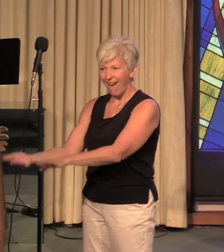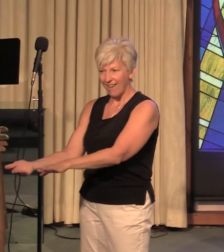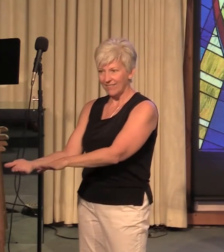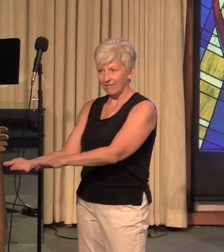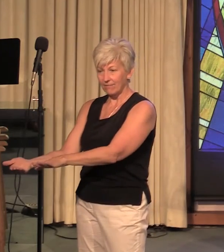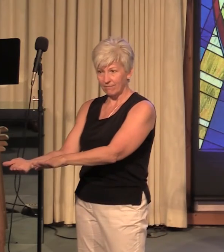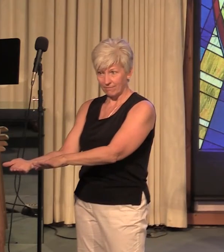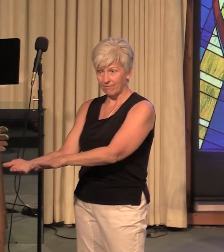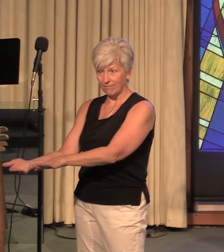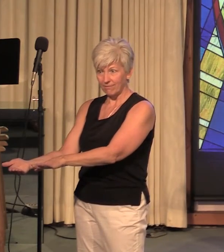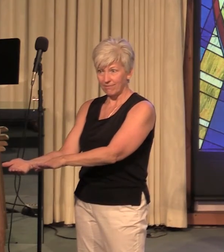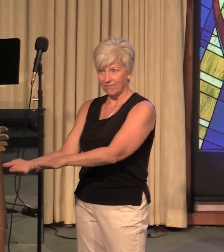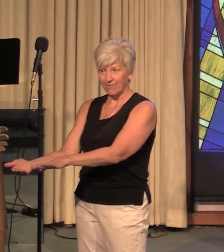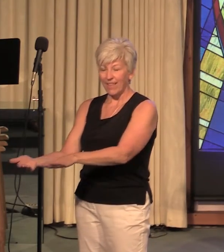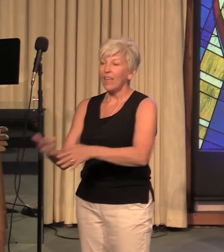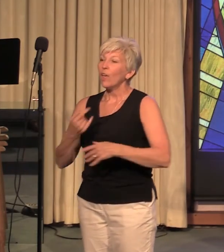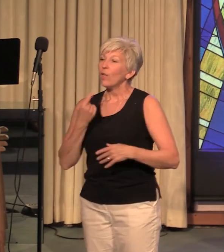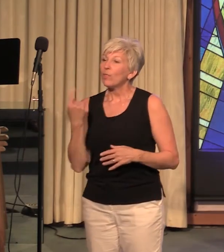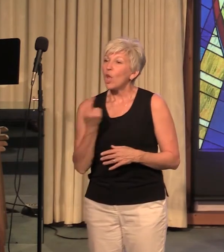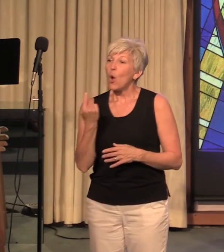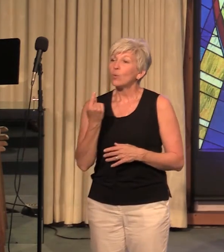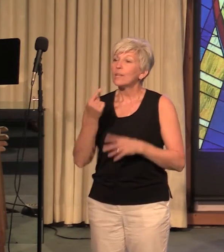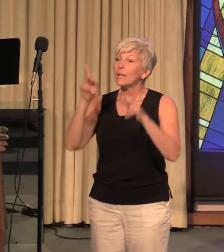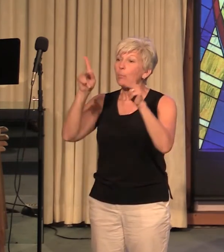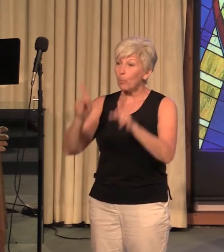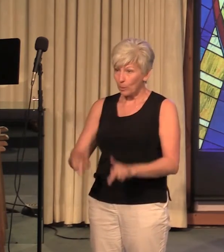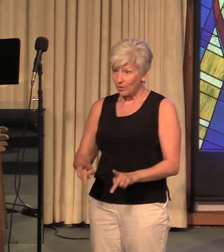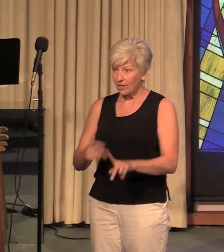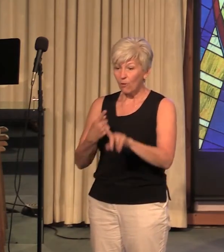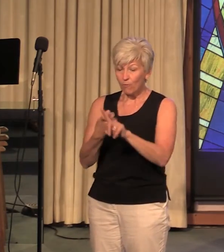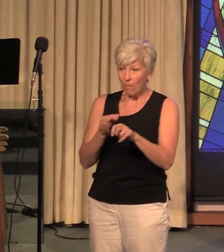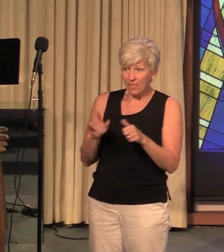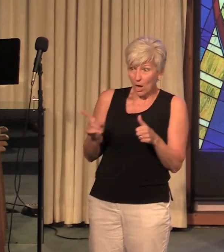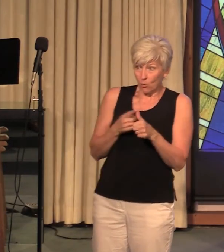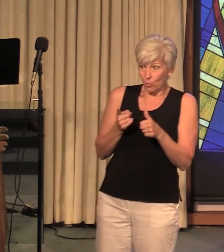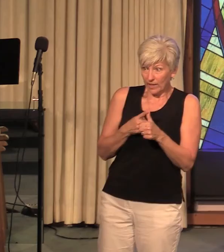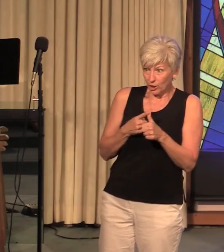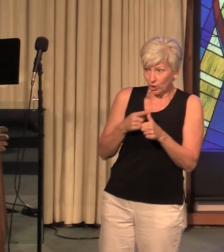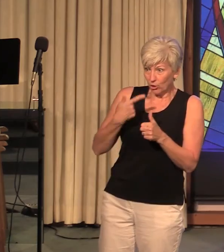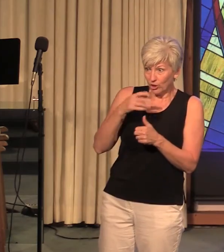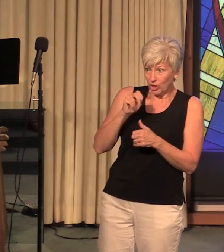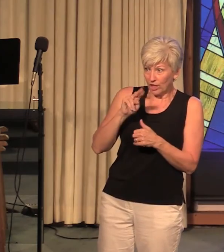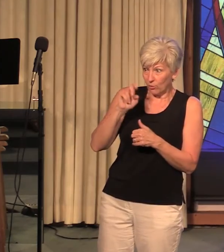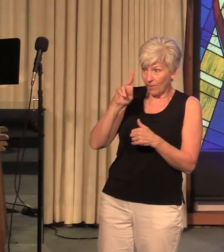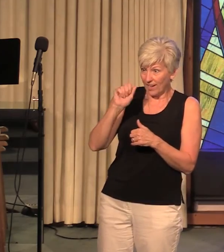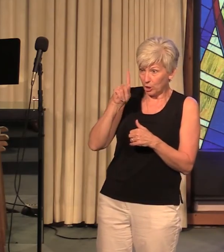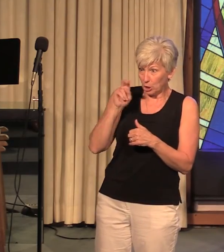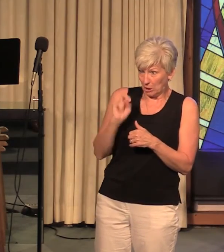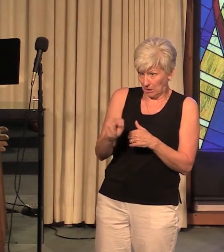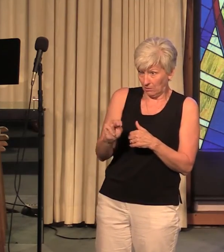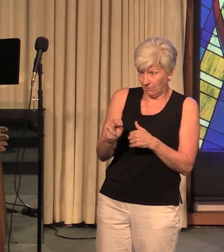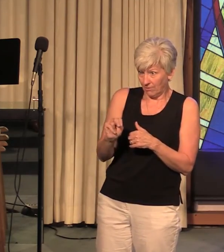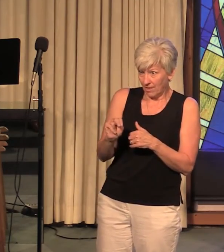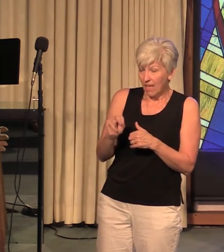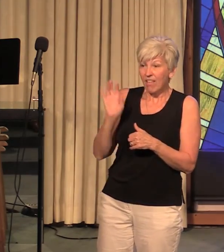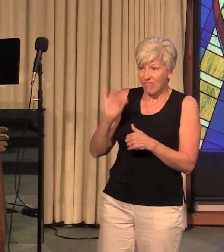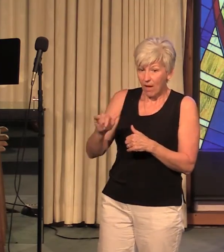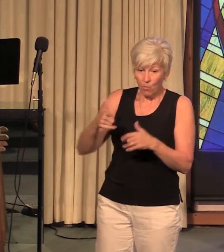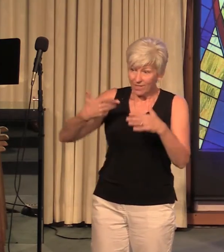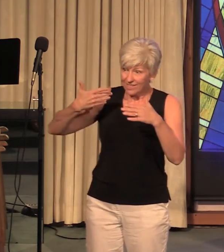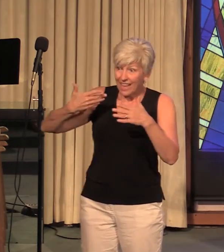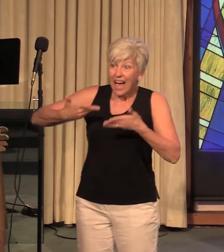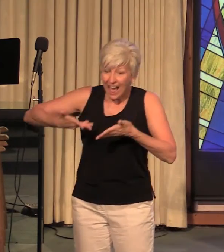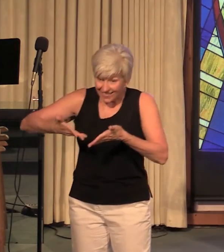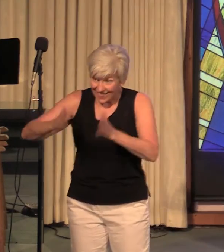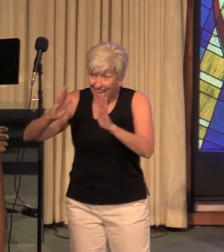yeah the only person from the original generation that came out into the desert who was allowed into the